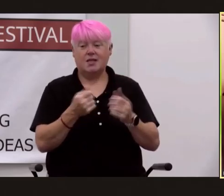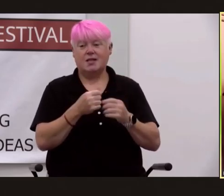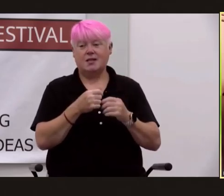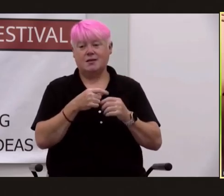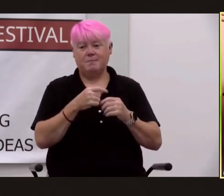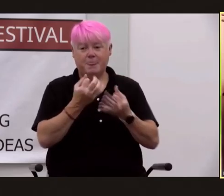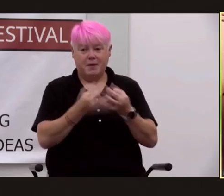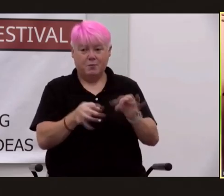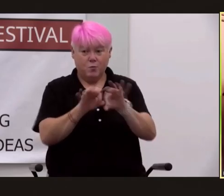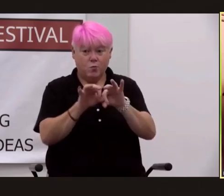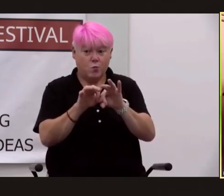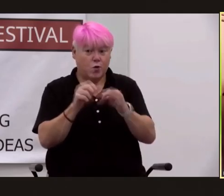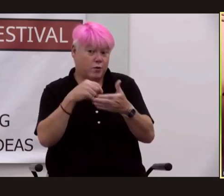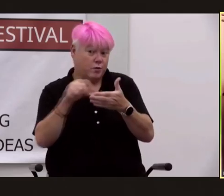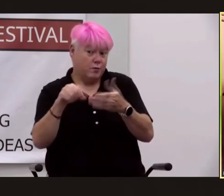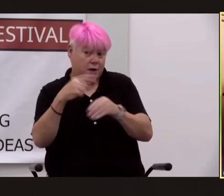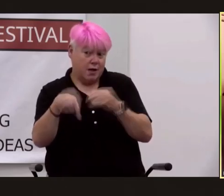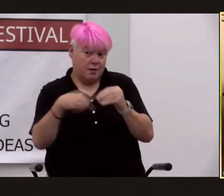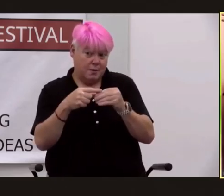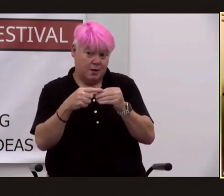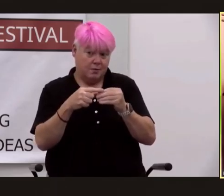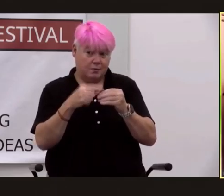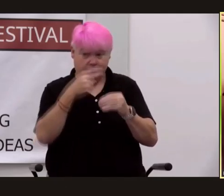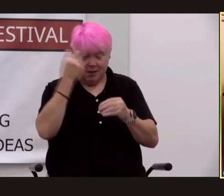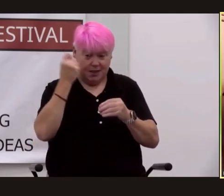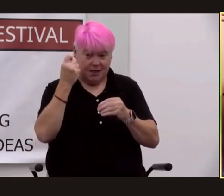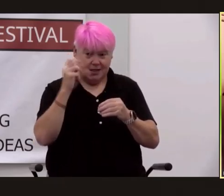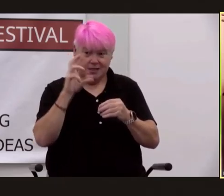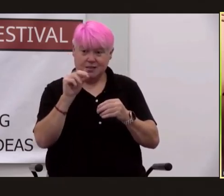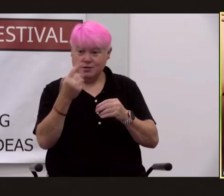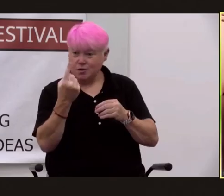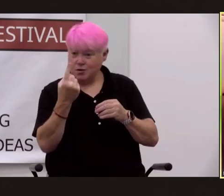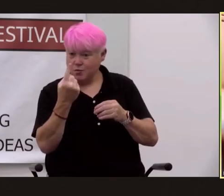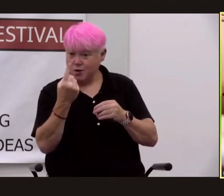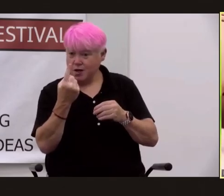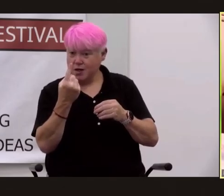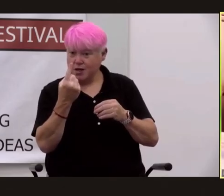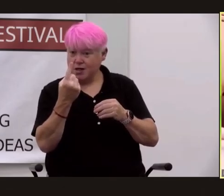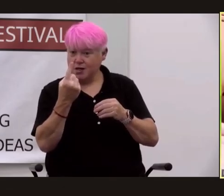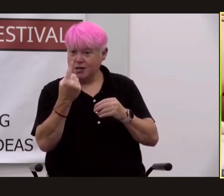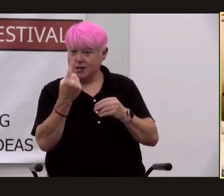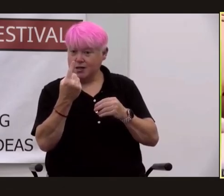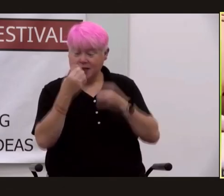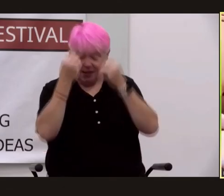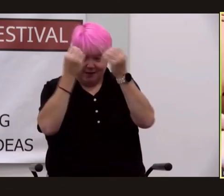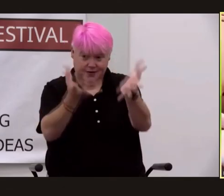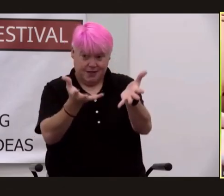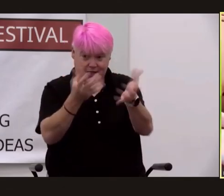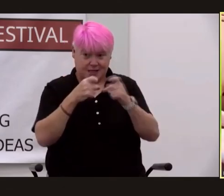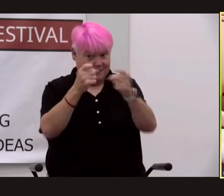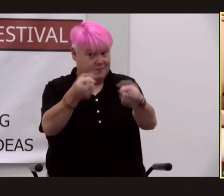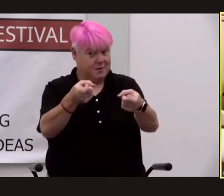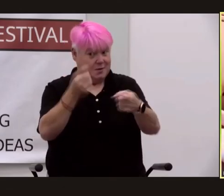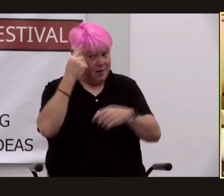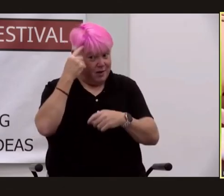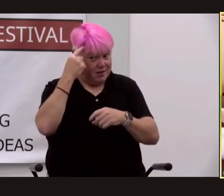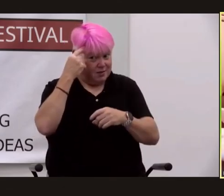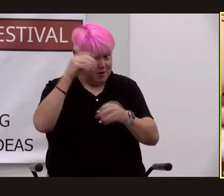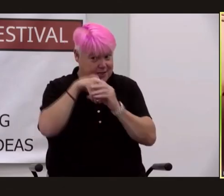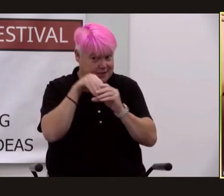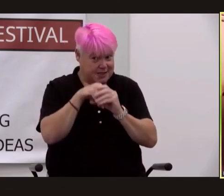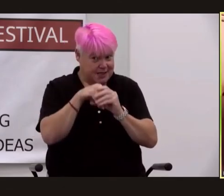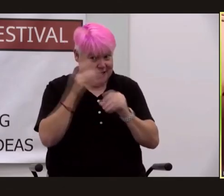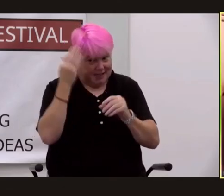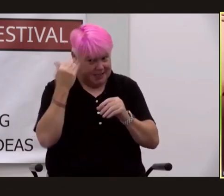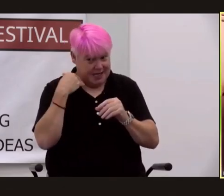writing about because no one had he had never disgorged what the thoughts were inside his head